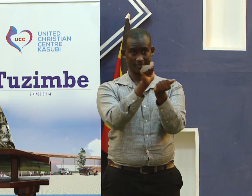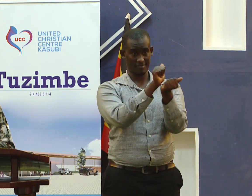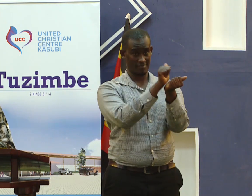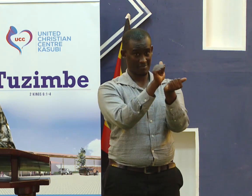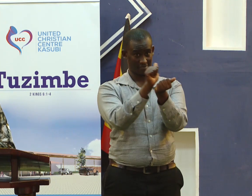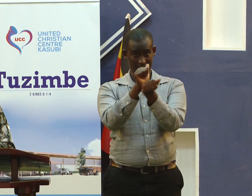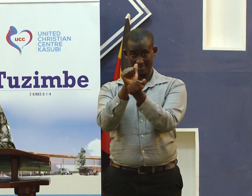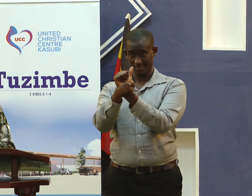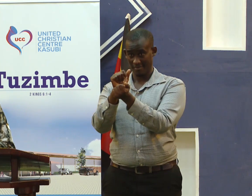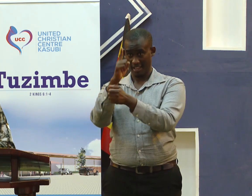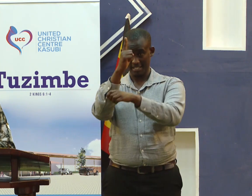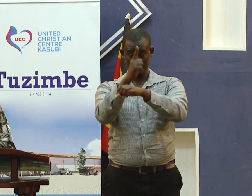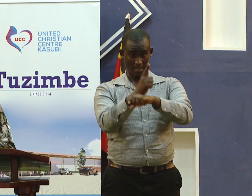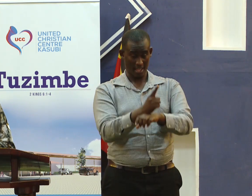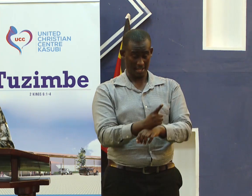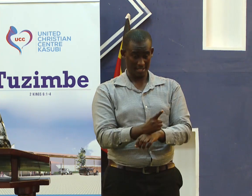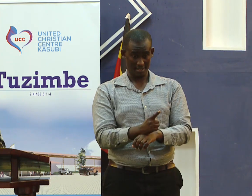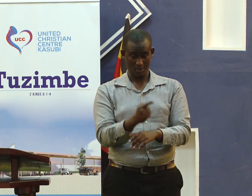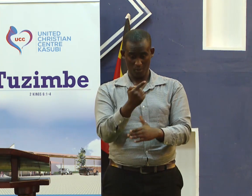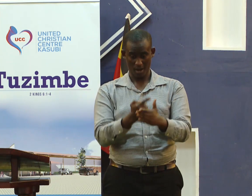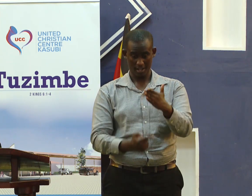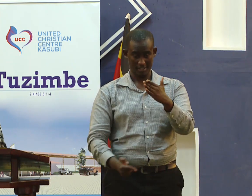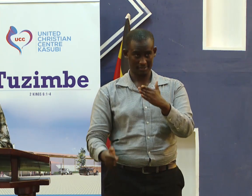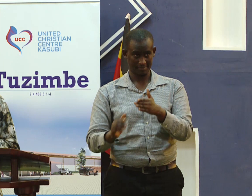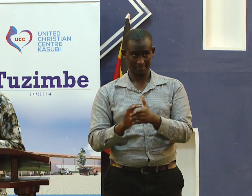And that is where Paul bested